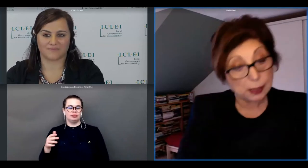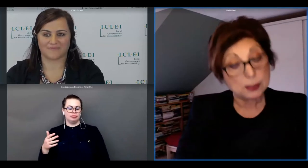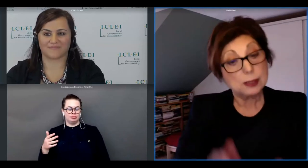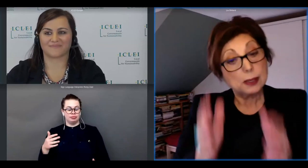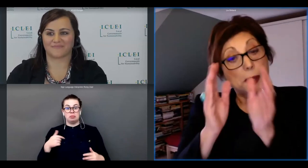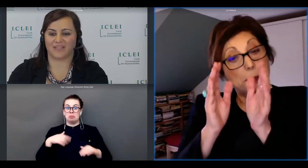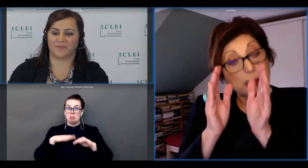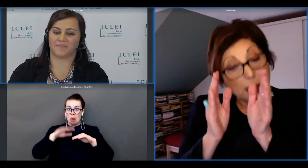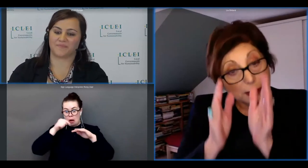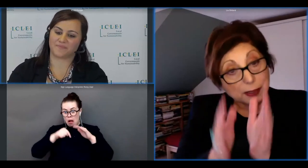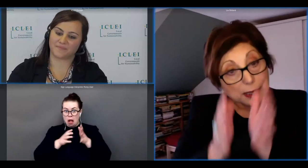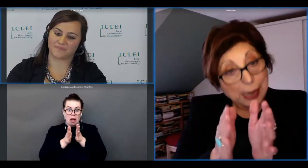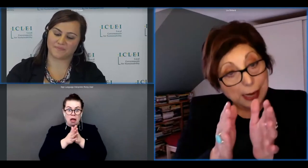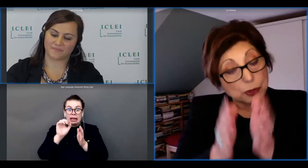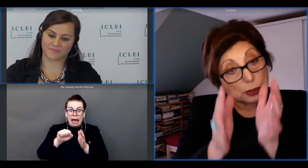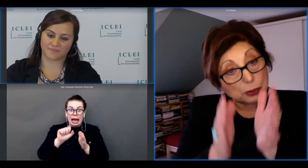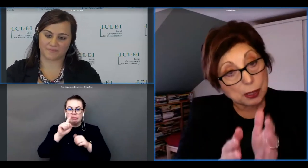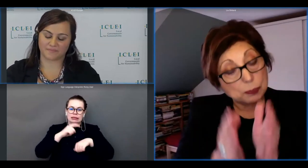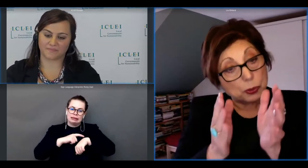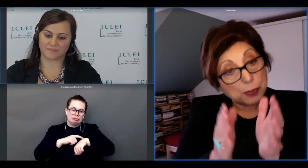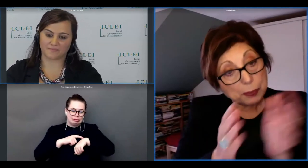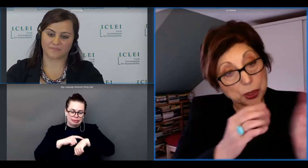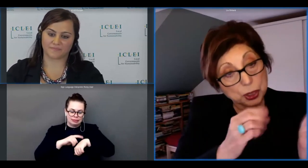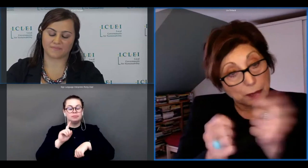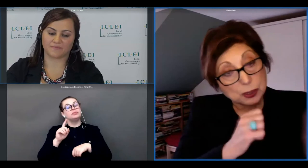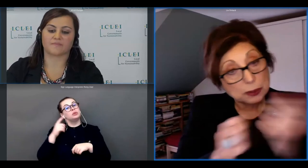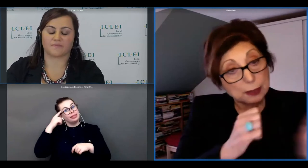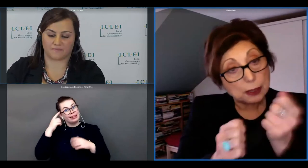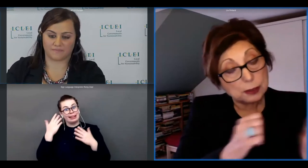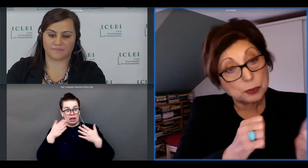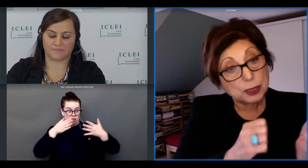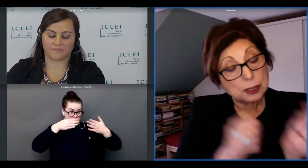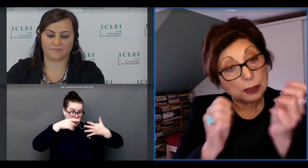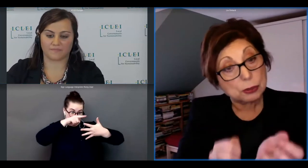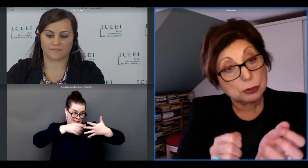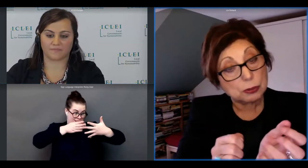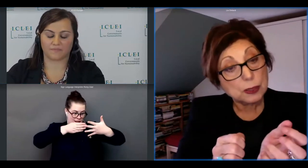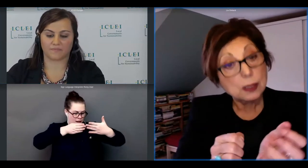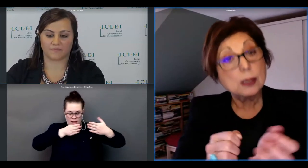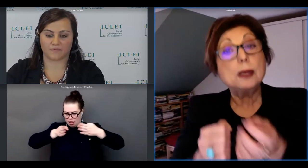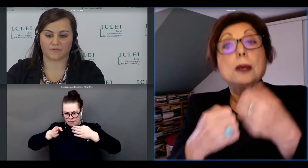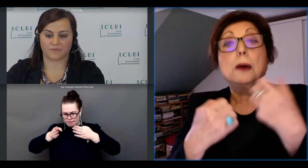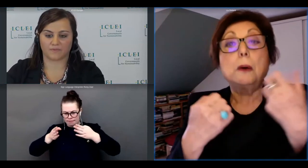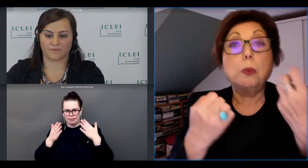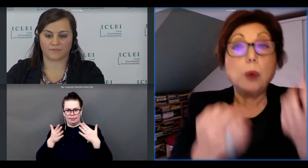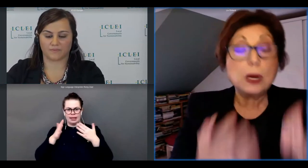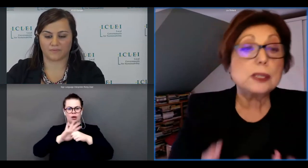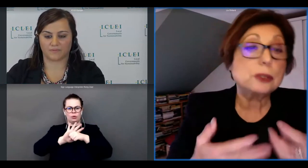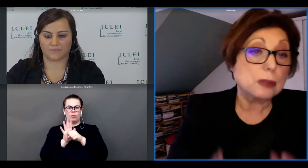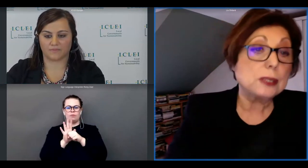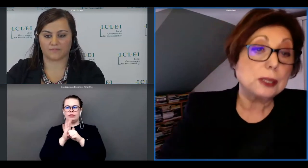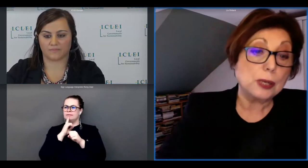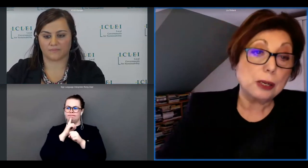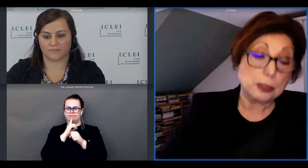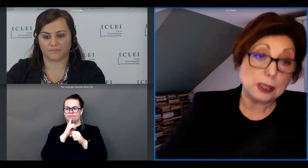details but i think now is the time to maybe shift that kind of thinking into what is